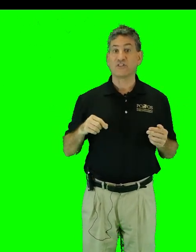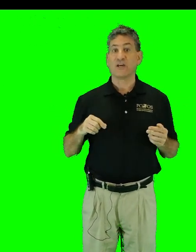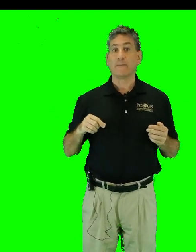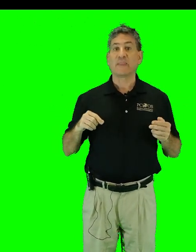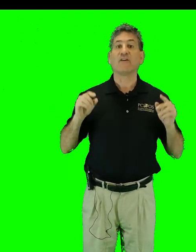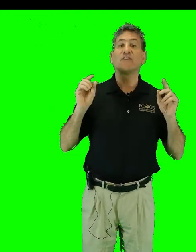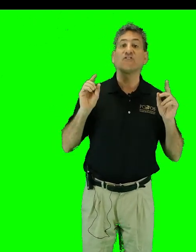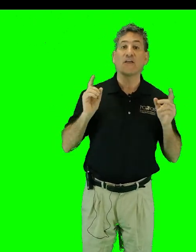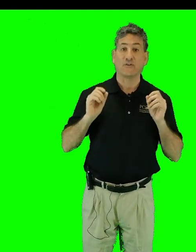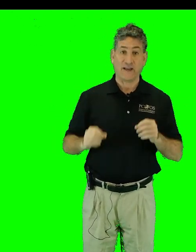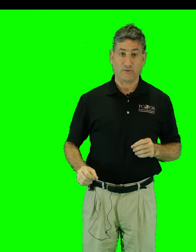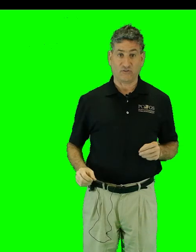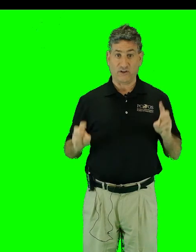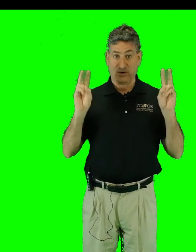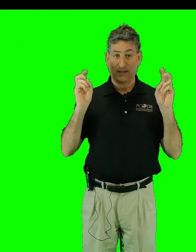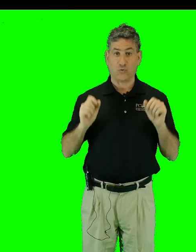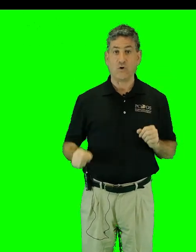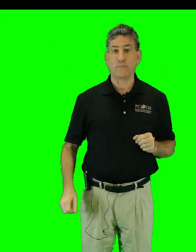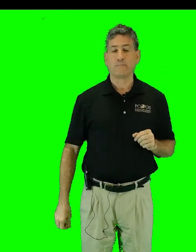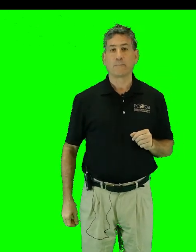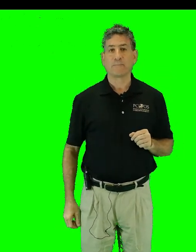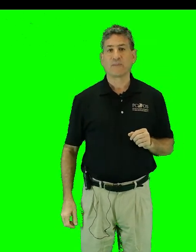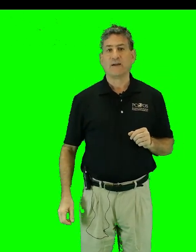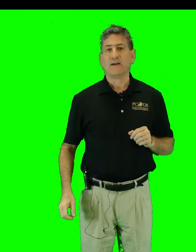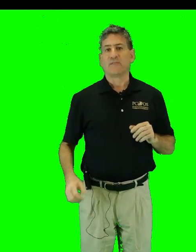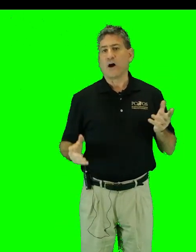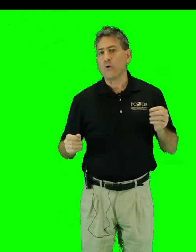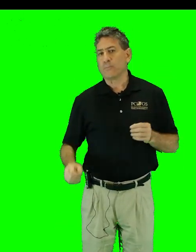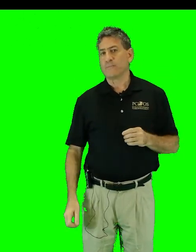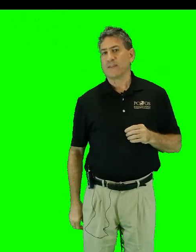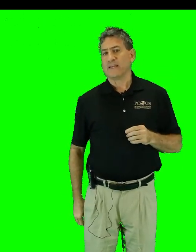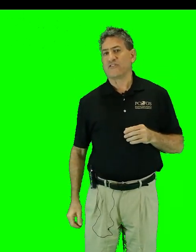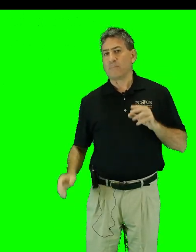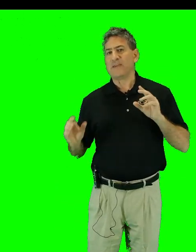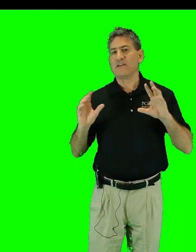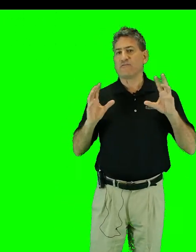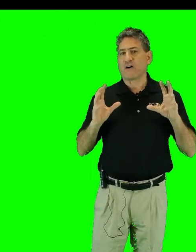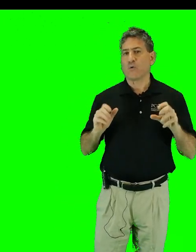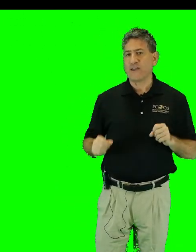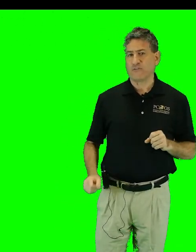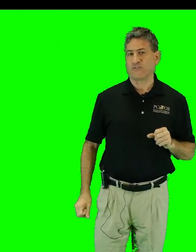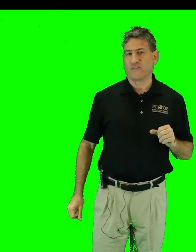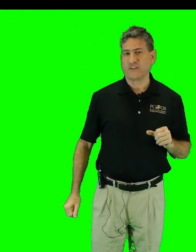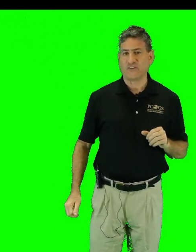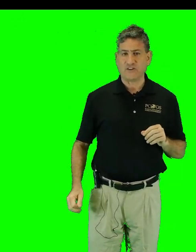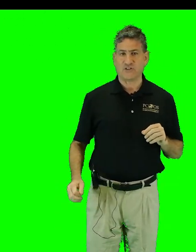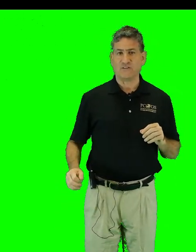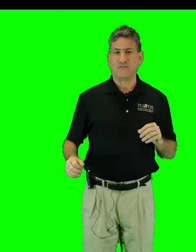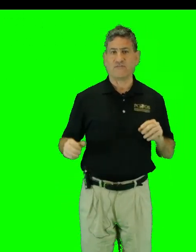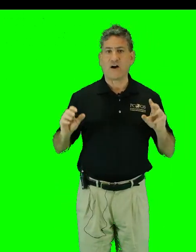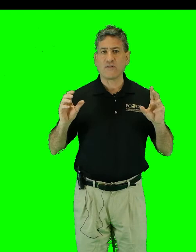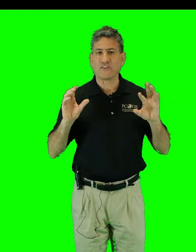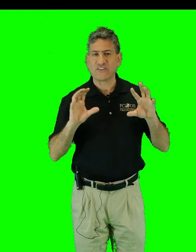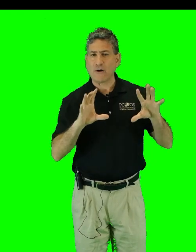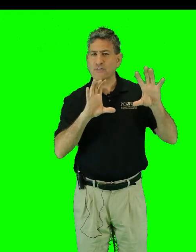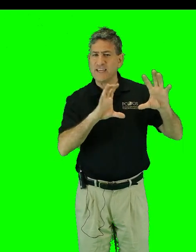of the Southern Hemisphere, end quote. The hope is that being far away from civilization, far in the southeast